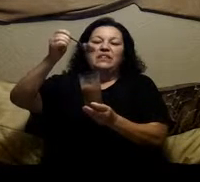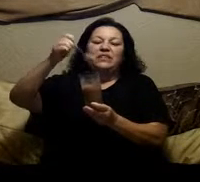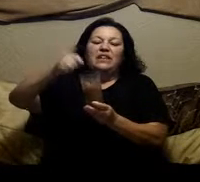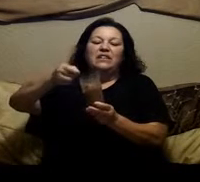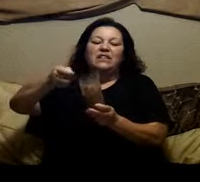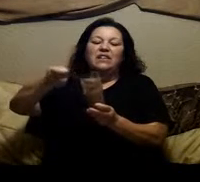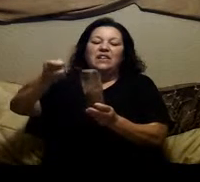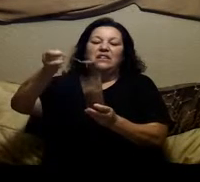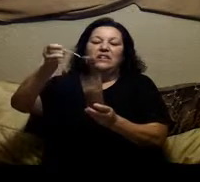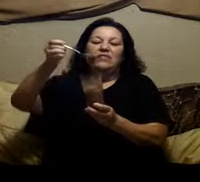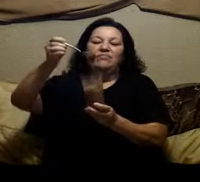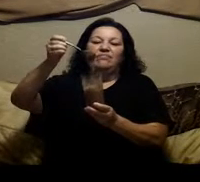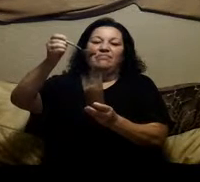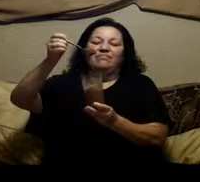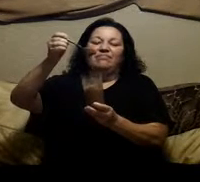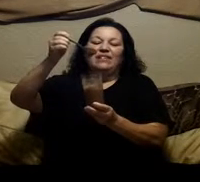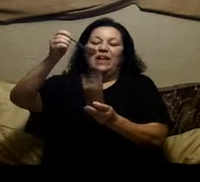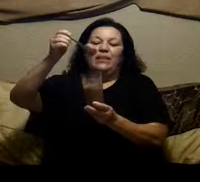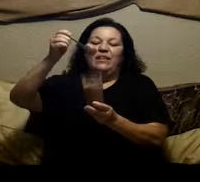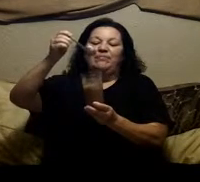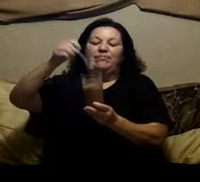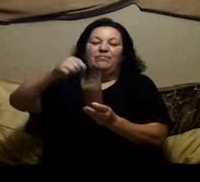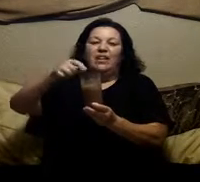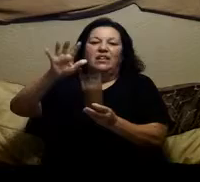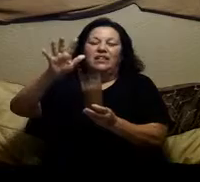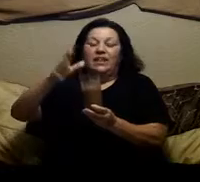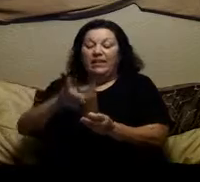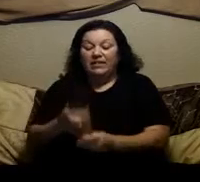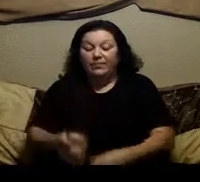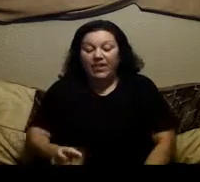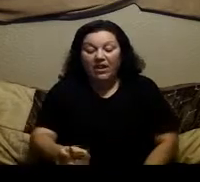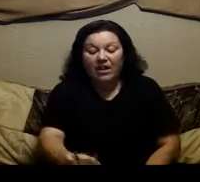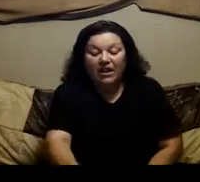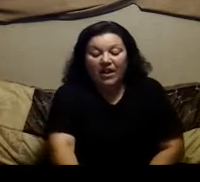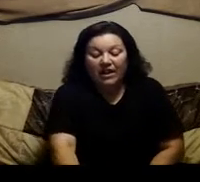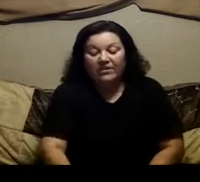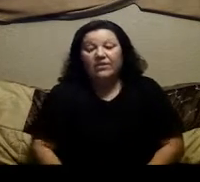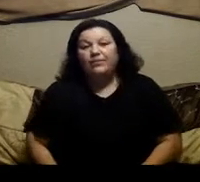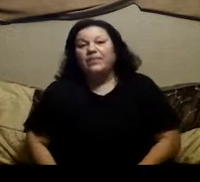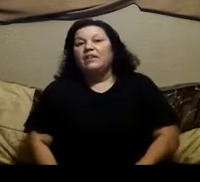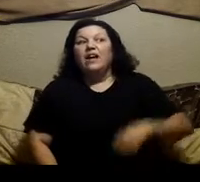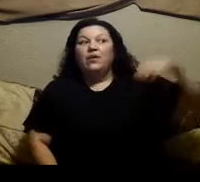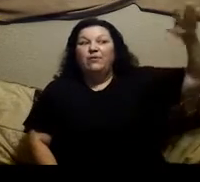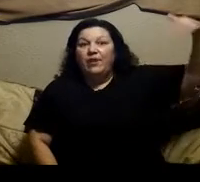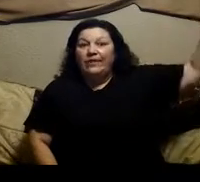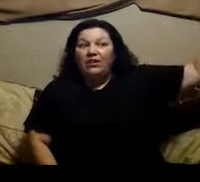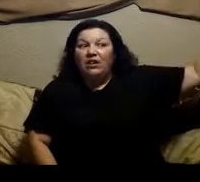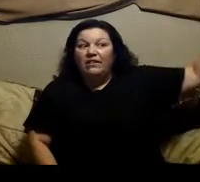this nasty nasty slimy yucky mess all right so i know i've ranted on